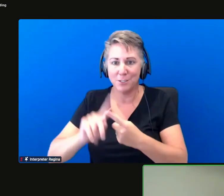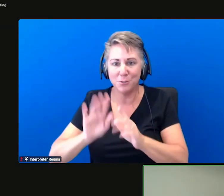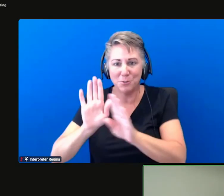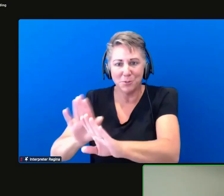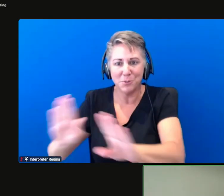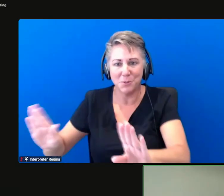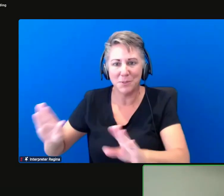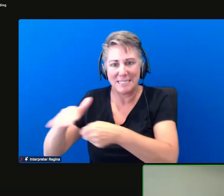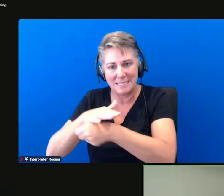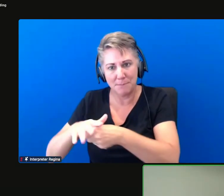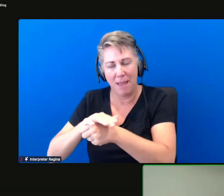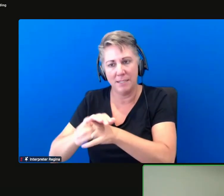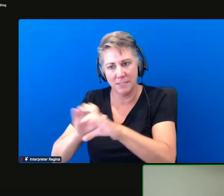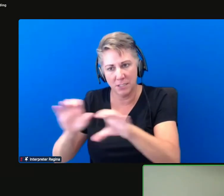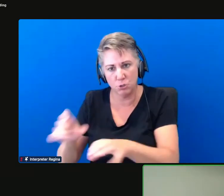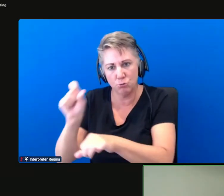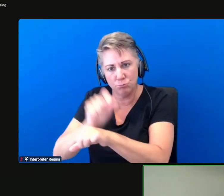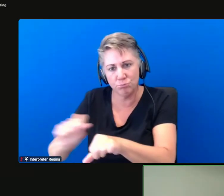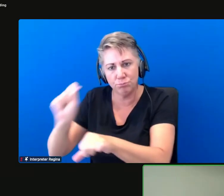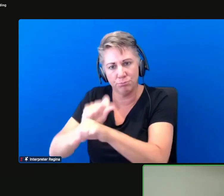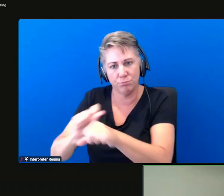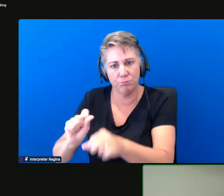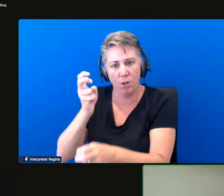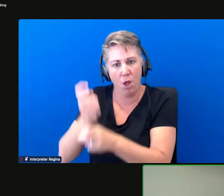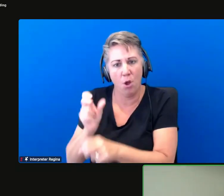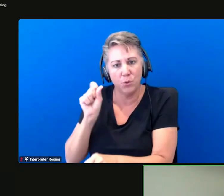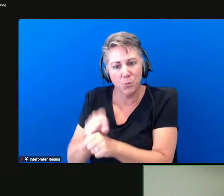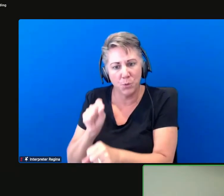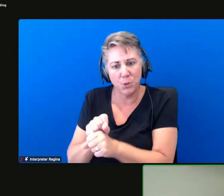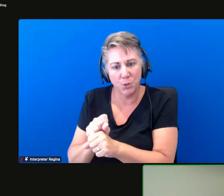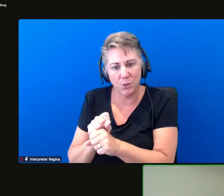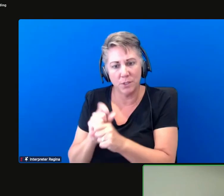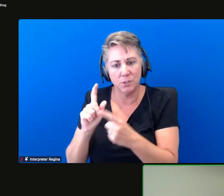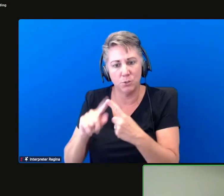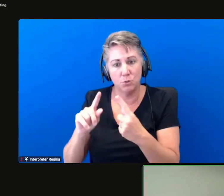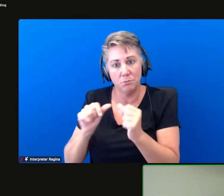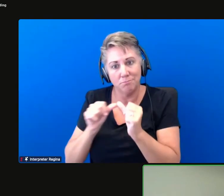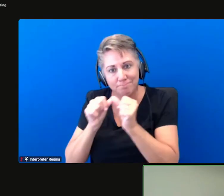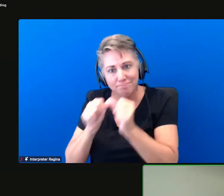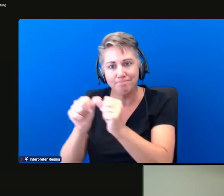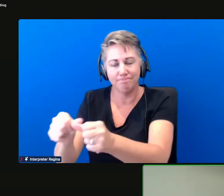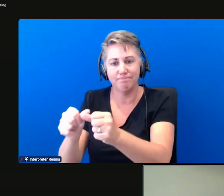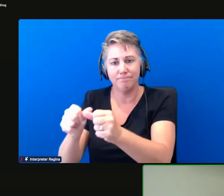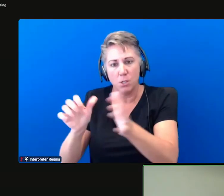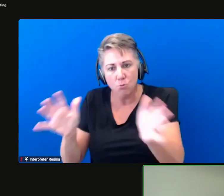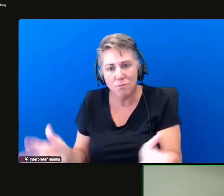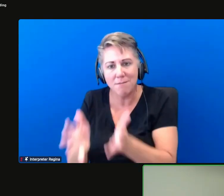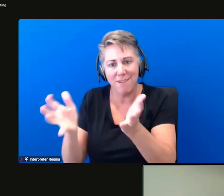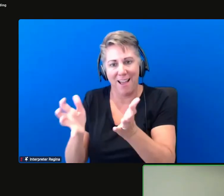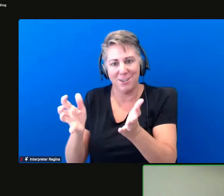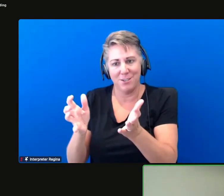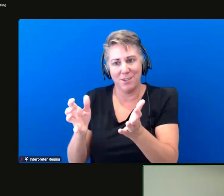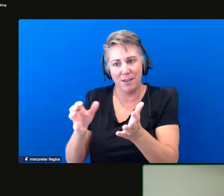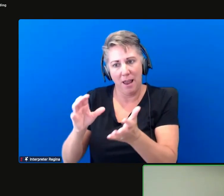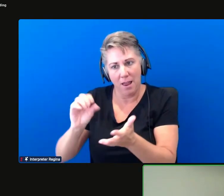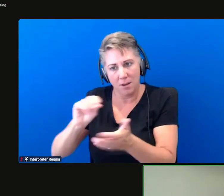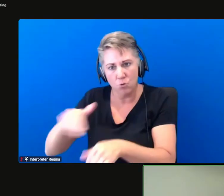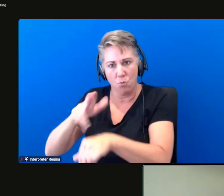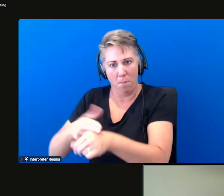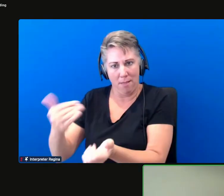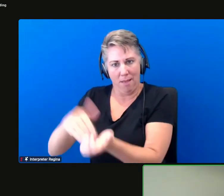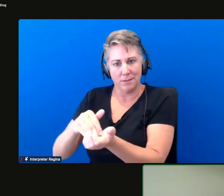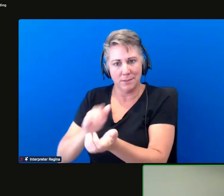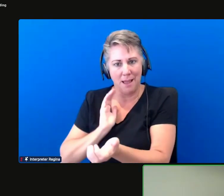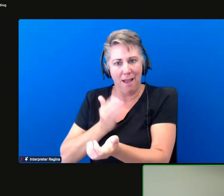spaces and do the good work that we are doing in order to perpetuate revitalize and re-normalize our indigenous languages